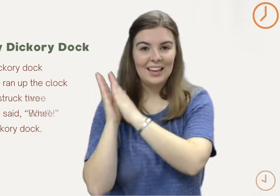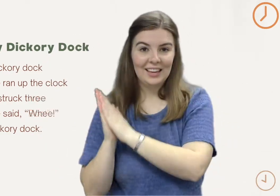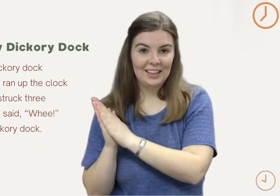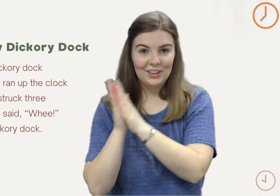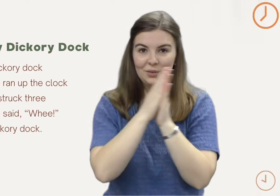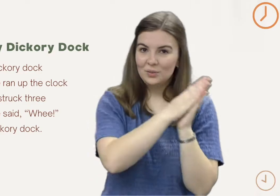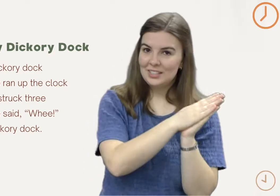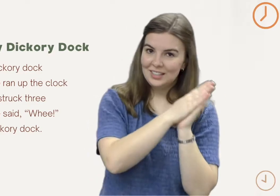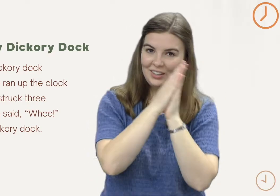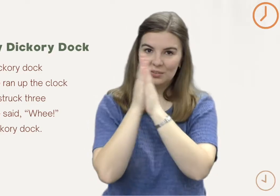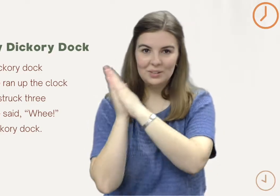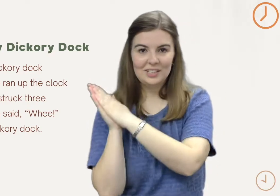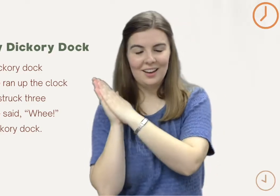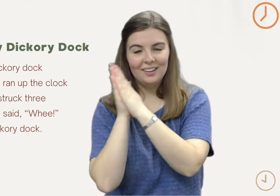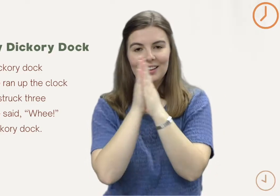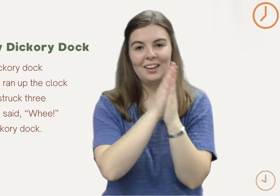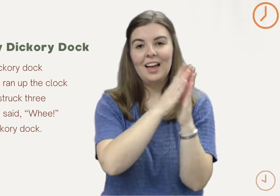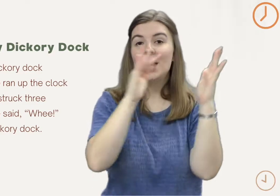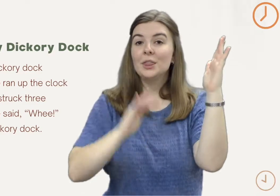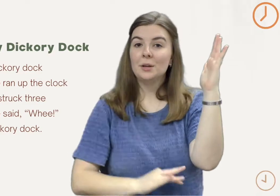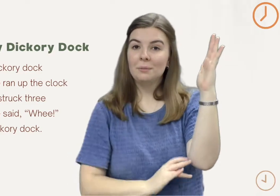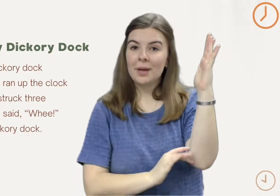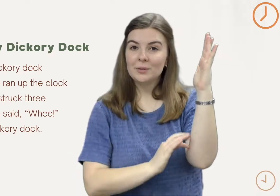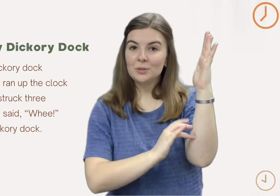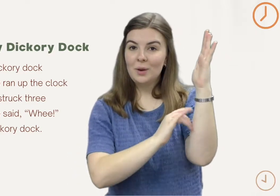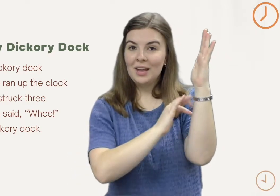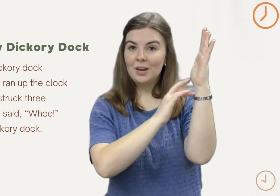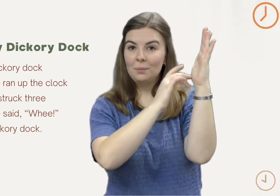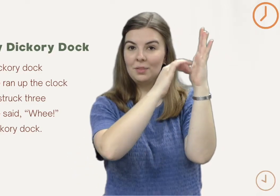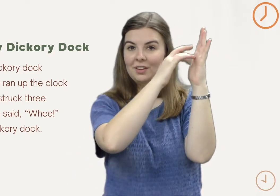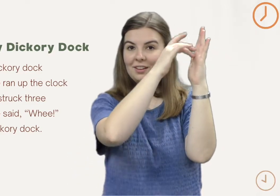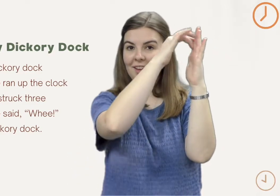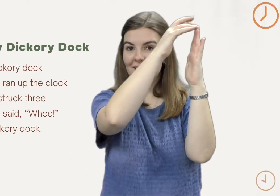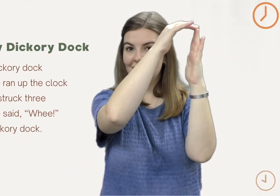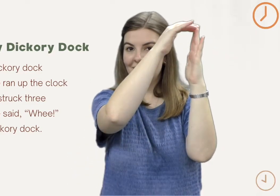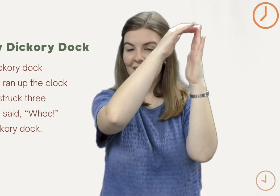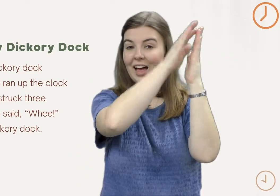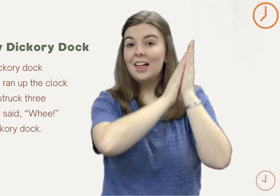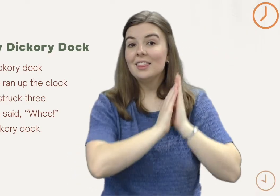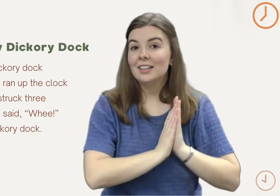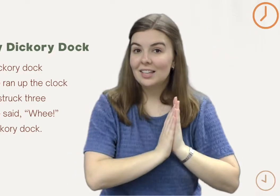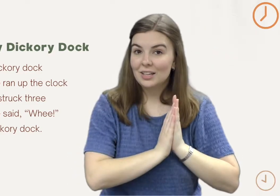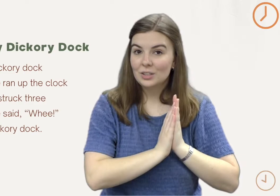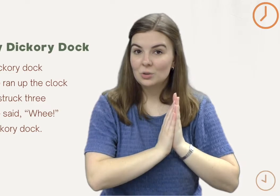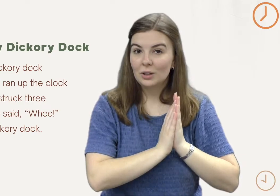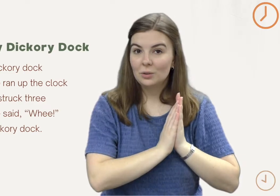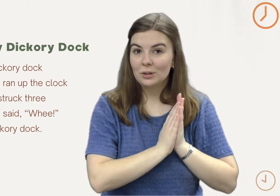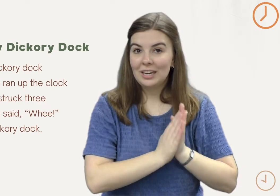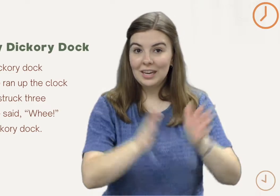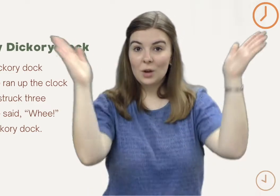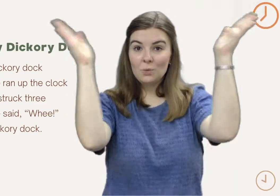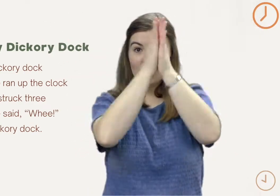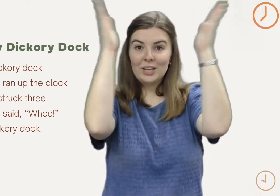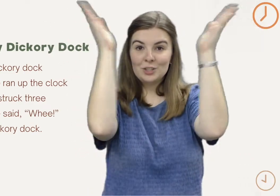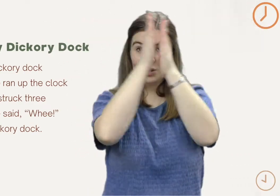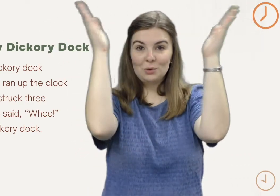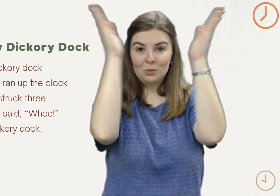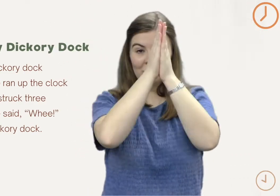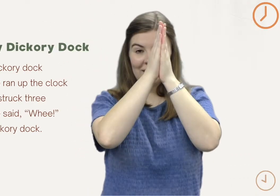Hickory Dickory Dock, the mouse ran up the clock. The clock struck three, one, two, three.